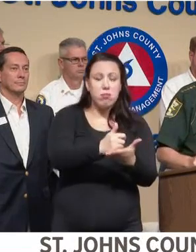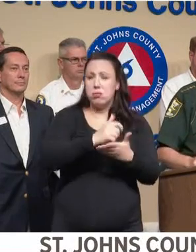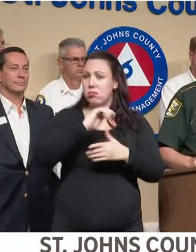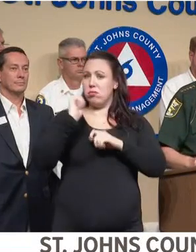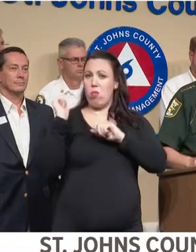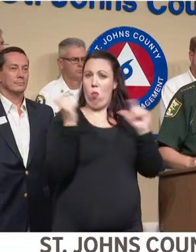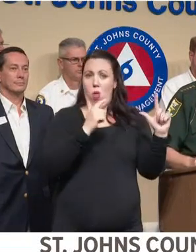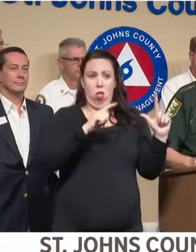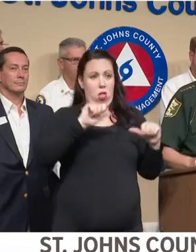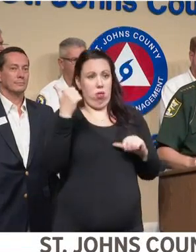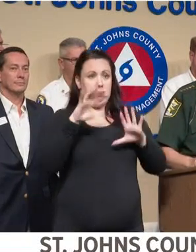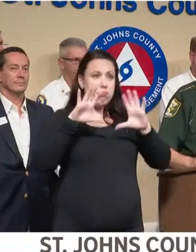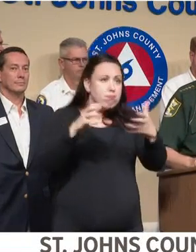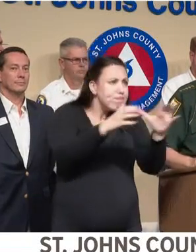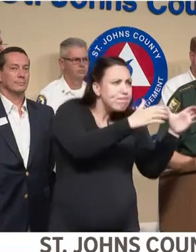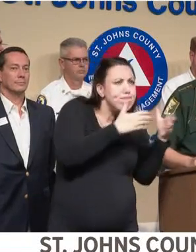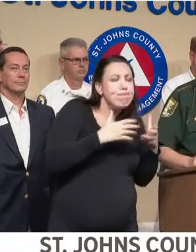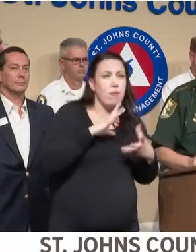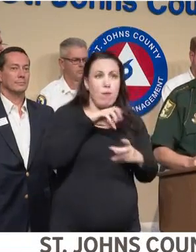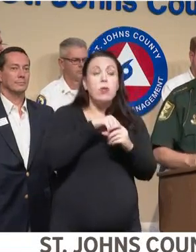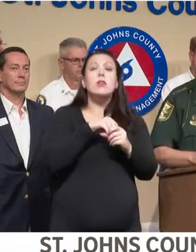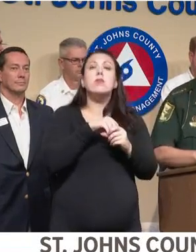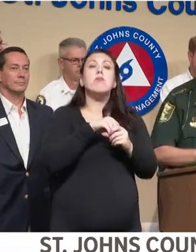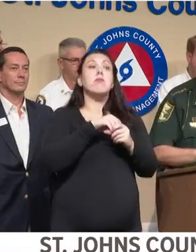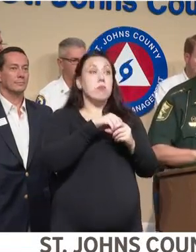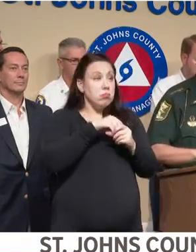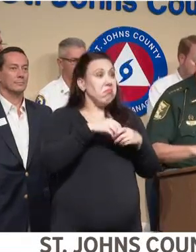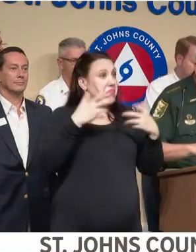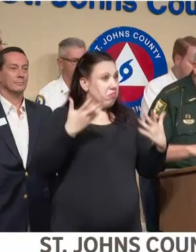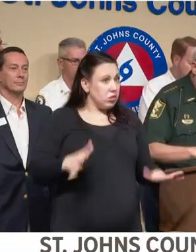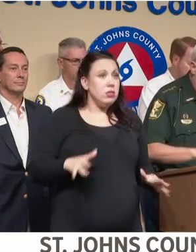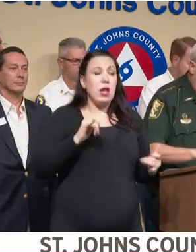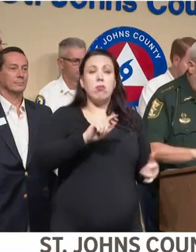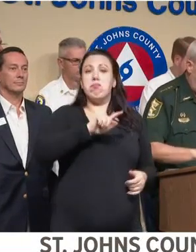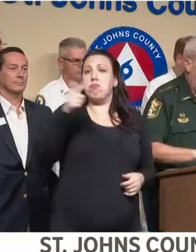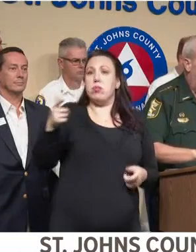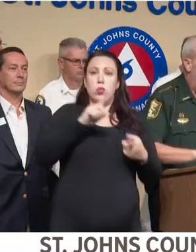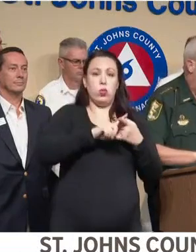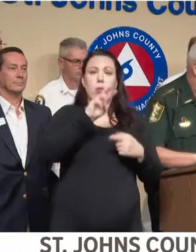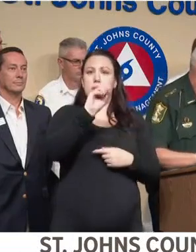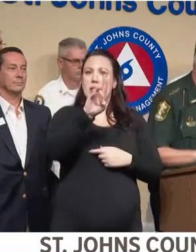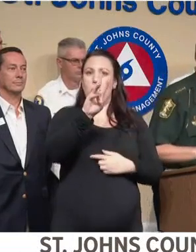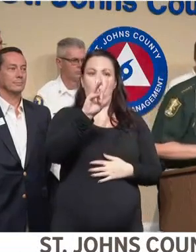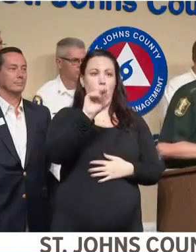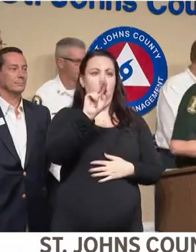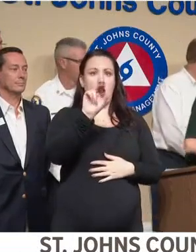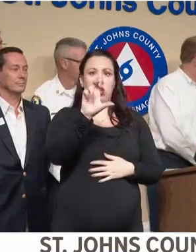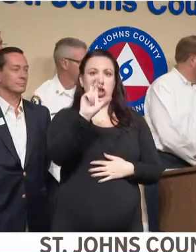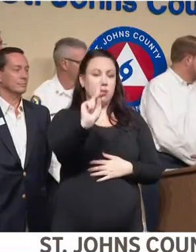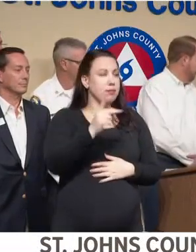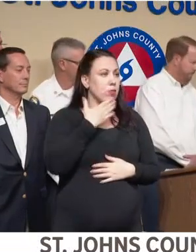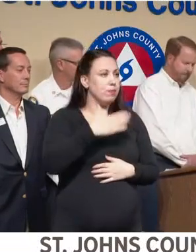else that might be needed. So without further ado, Mr. Wanchek, I'll turn the podium back over to you.